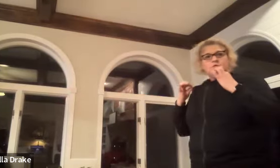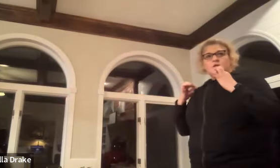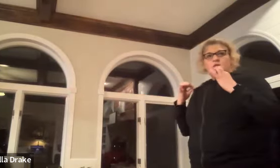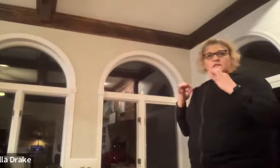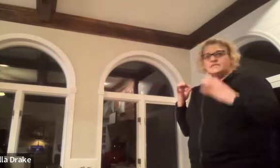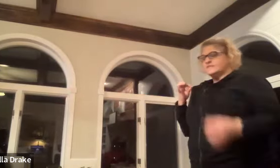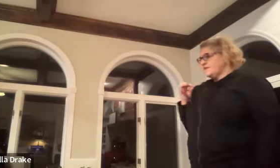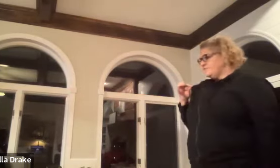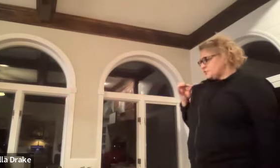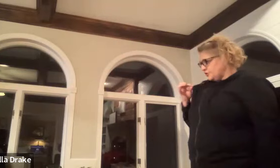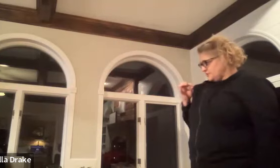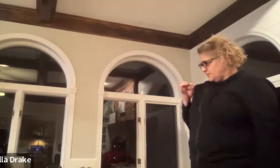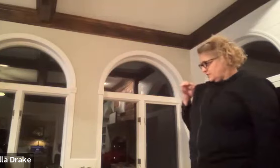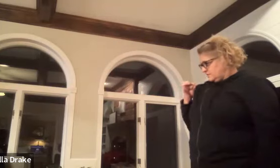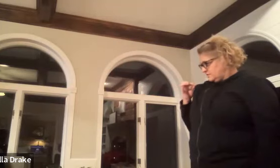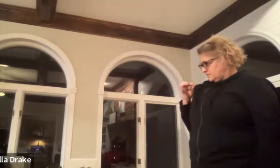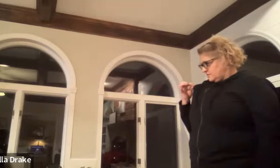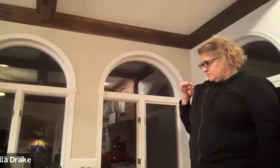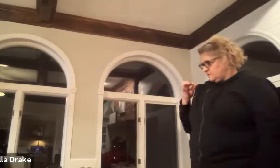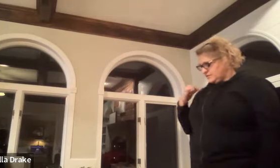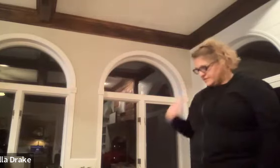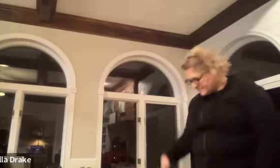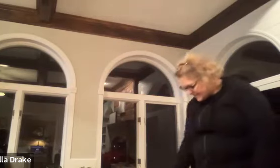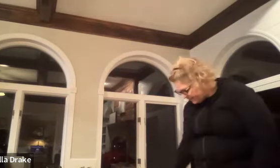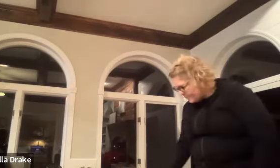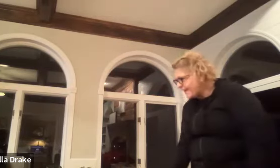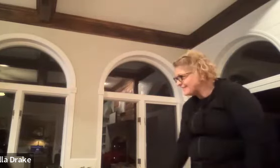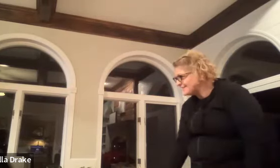so this is a sign for shirt this is a sign for pants